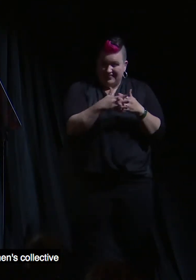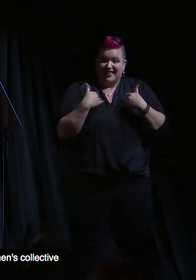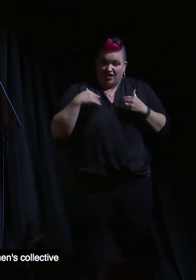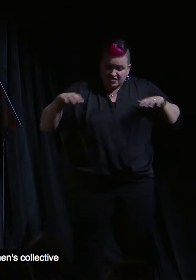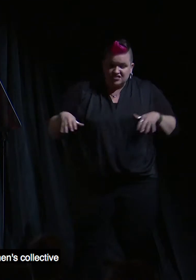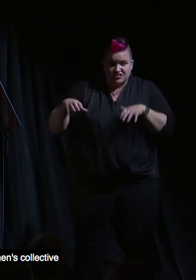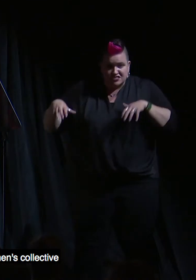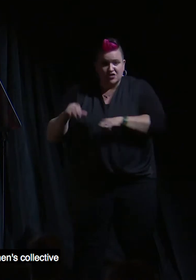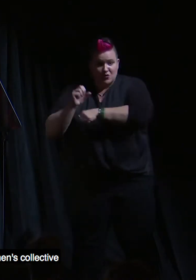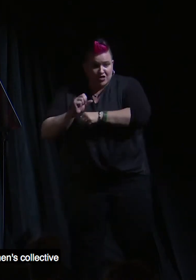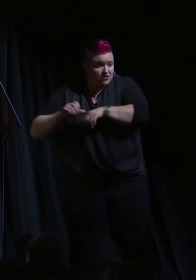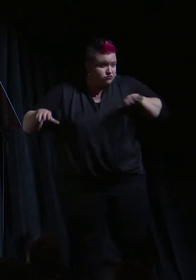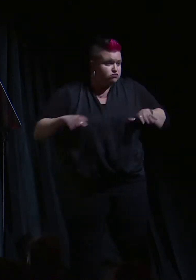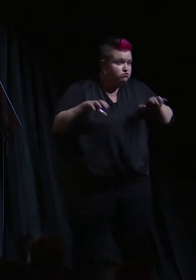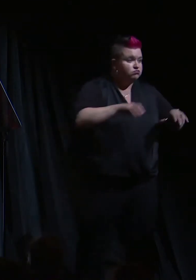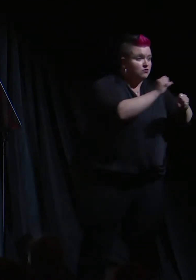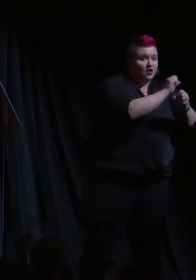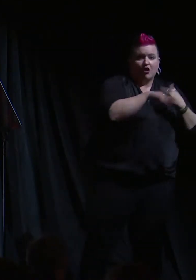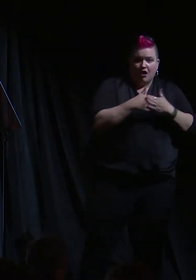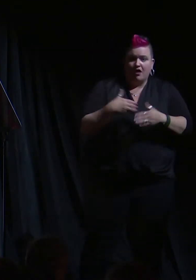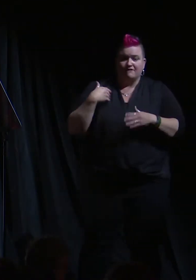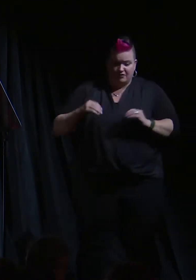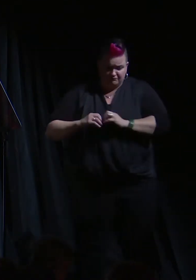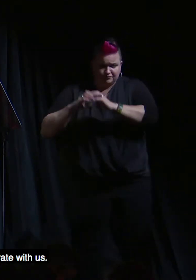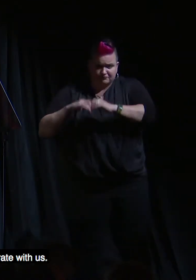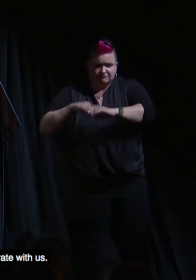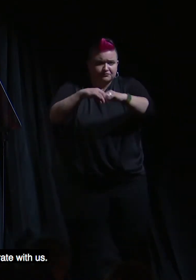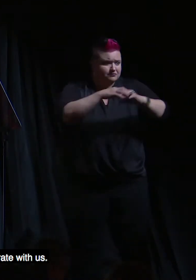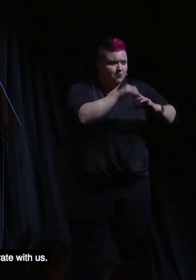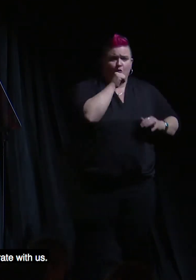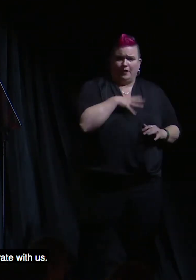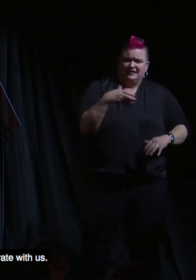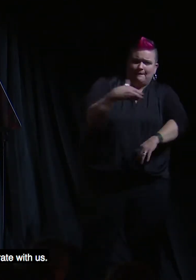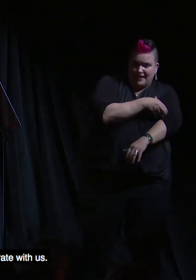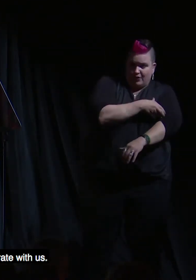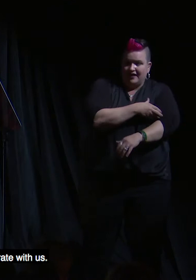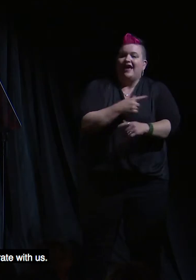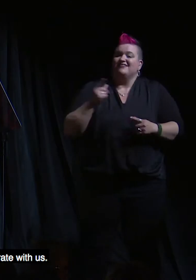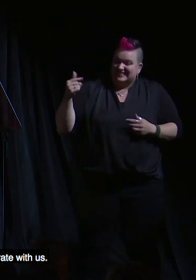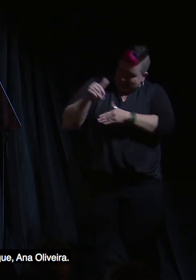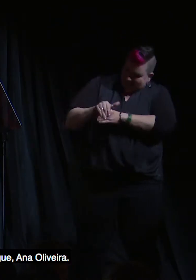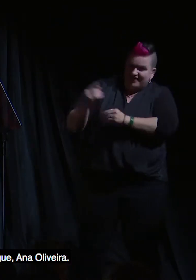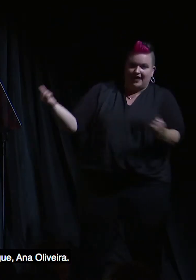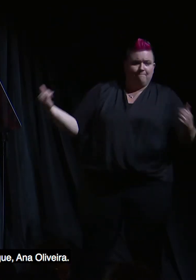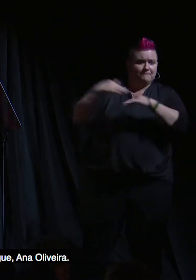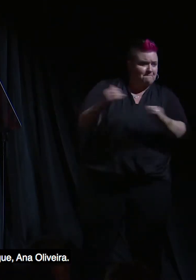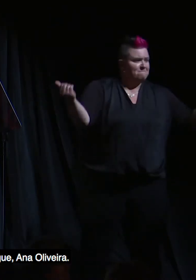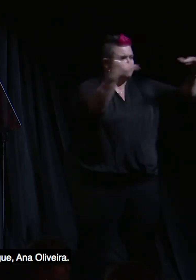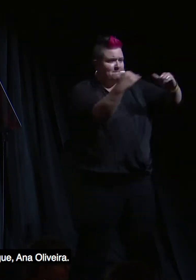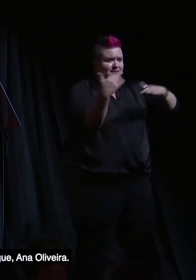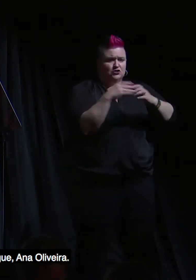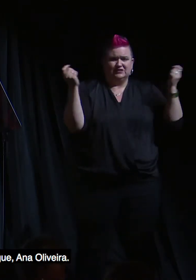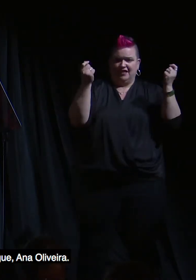work of building women's collective power everywhere. And tonight they came here to celebrate with us. Many of